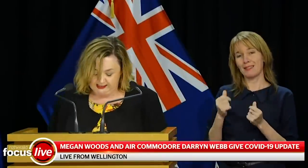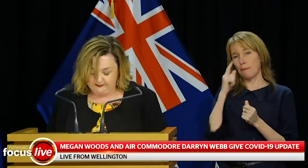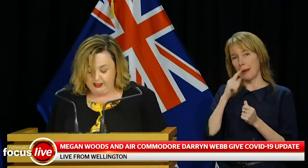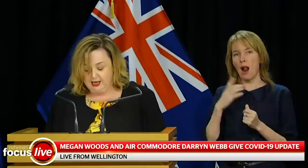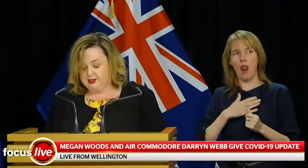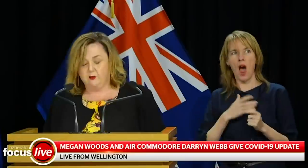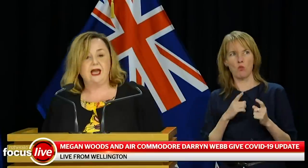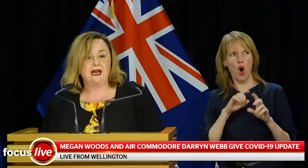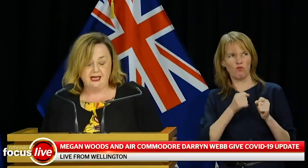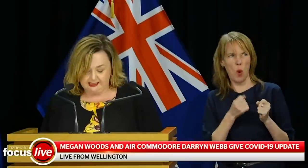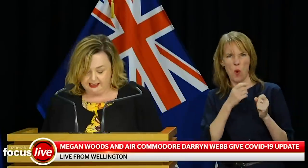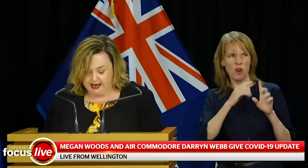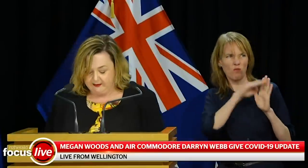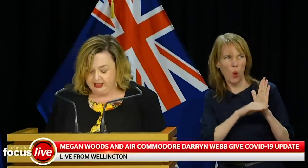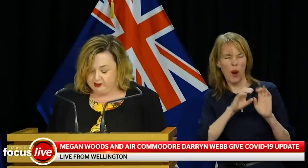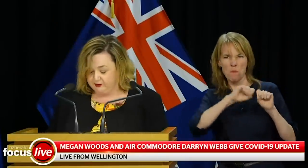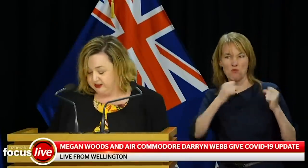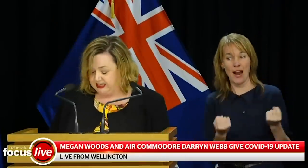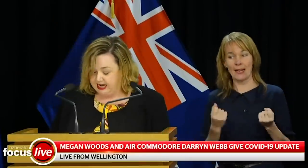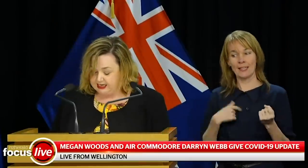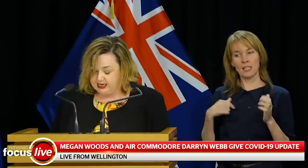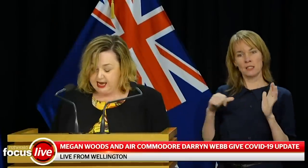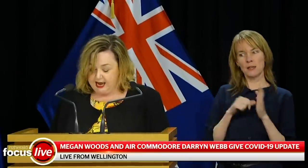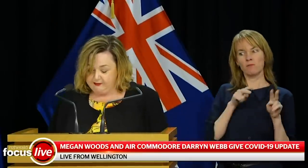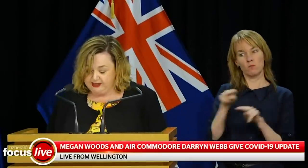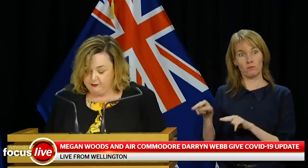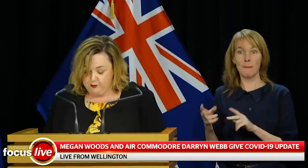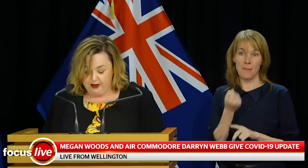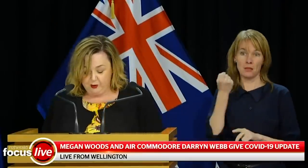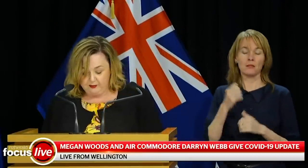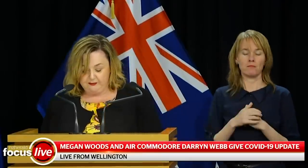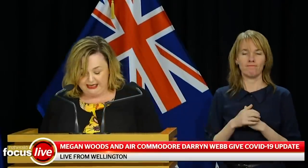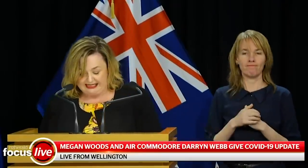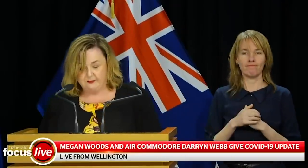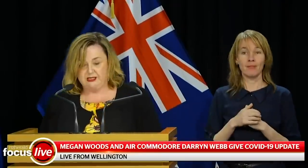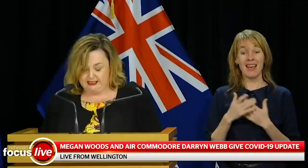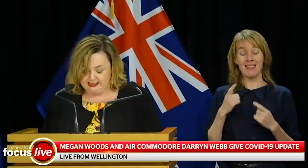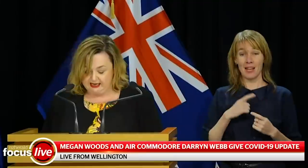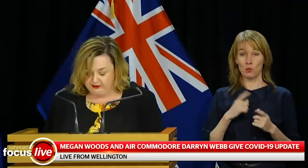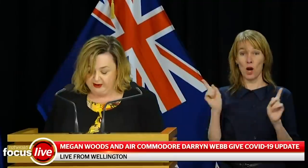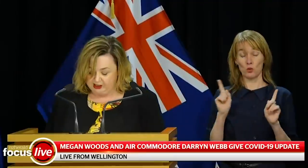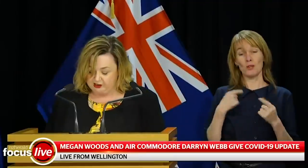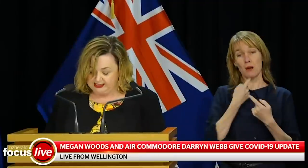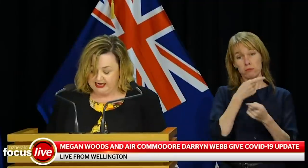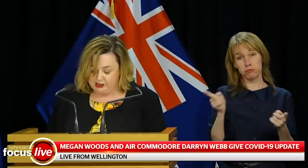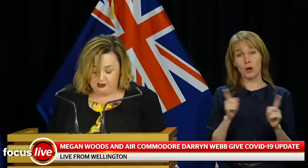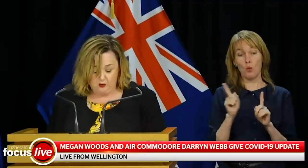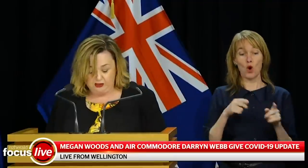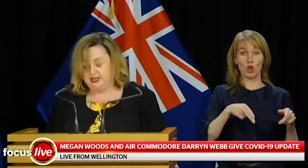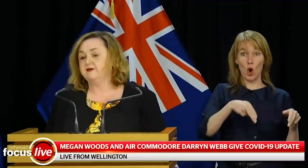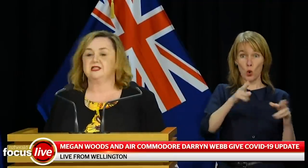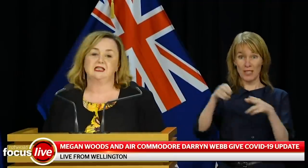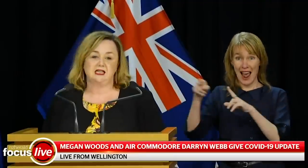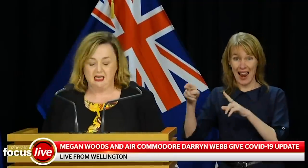returnees. So we are announcing that as of today, there will be a permanent police presence at every managed isolation